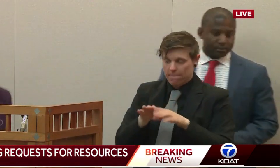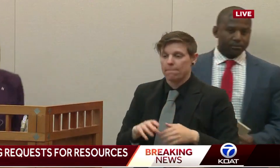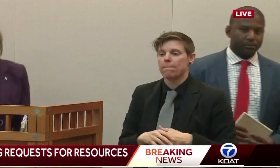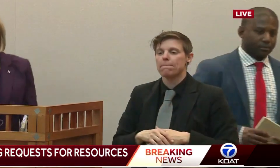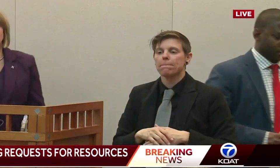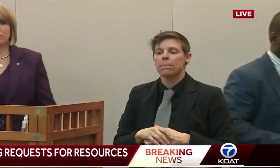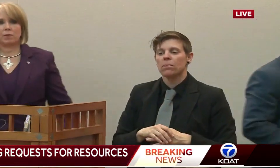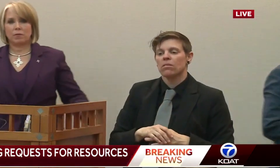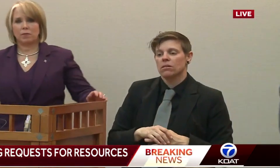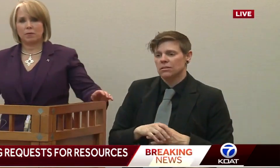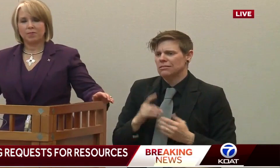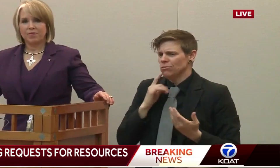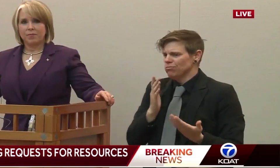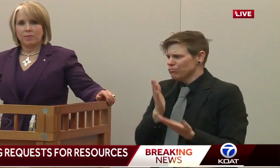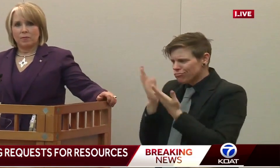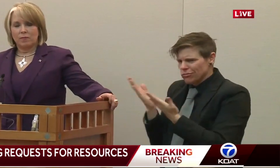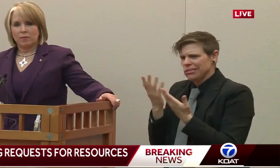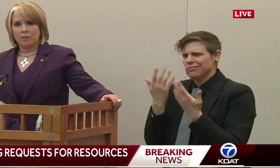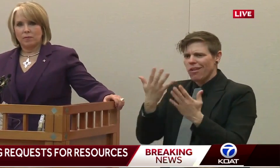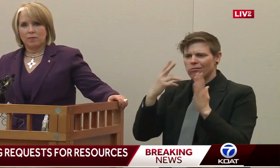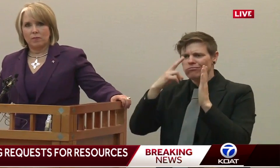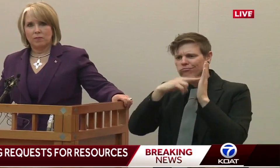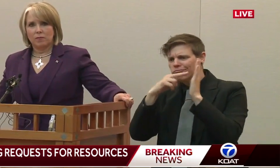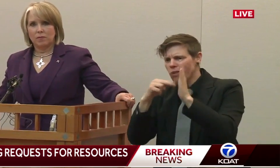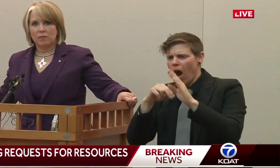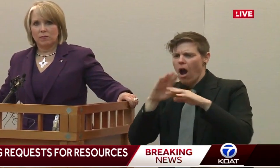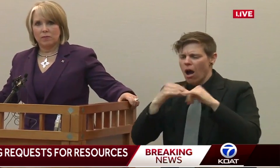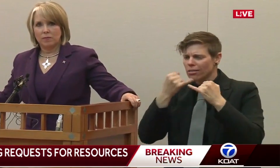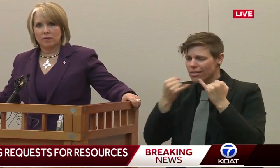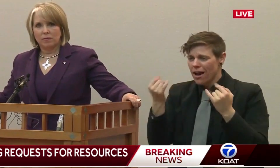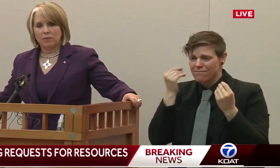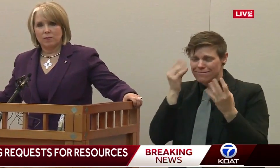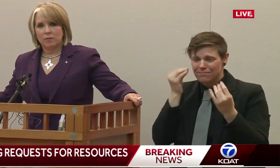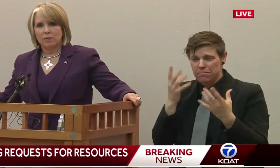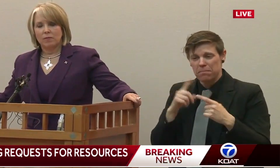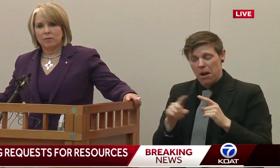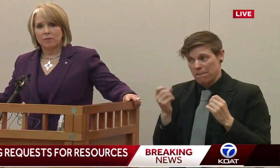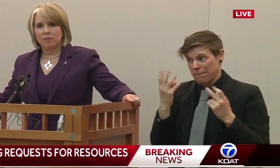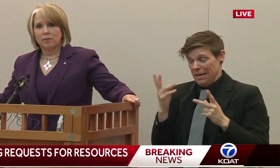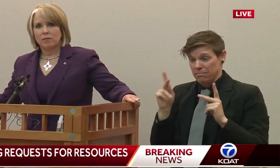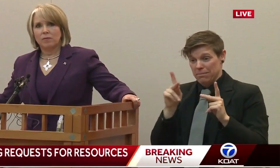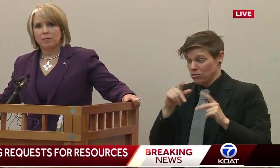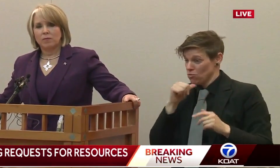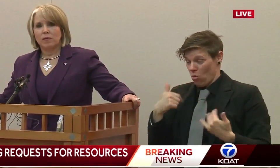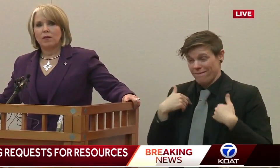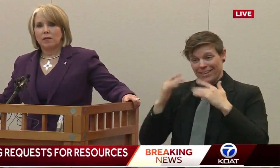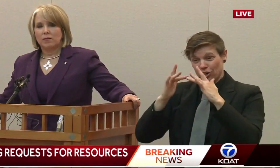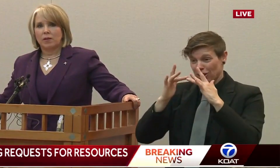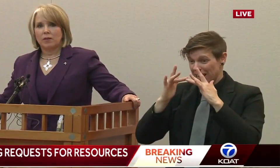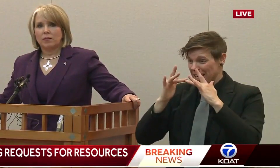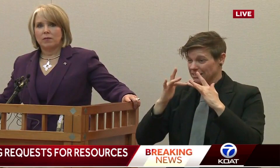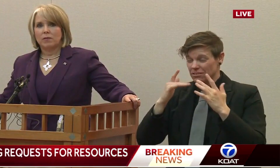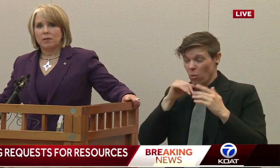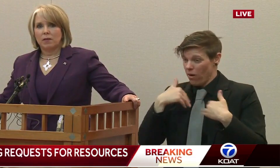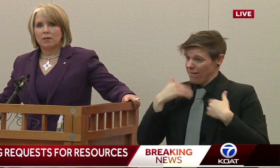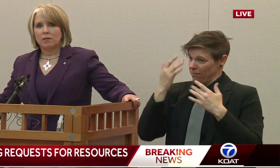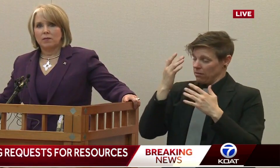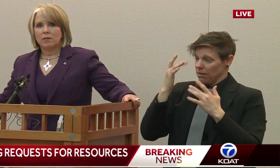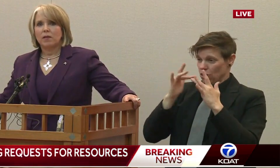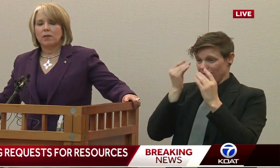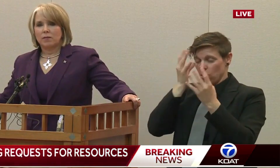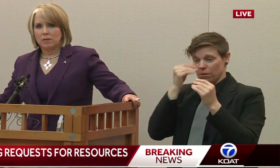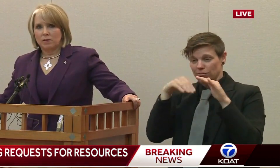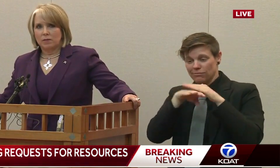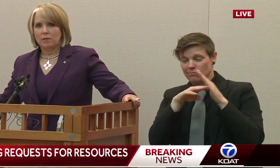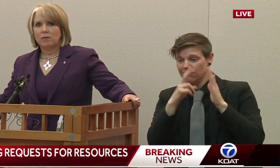reading online and looking up this information, but for so many in the state, internet is not really accessible, it's not a reality. So how